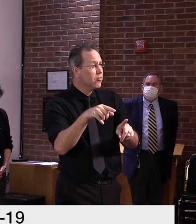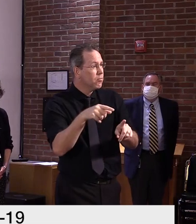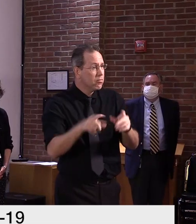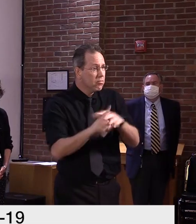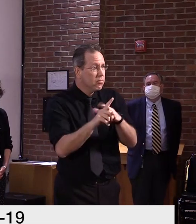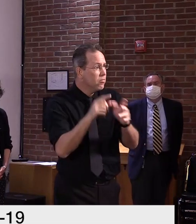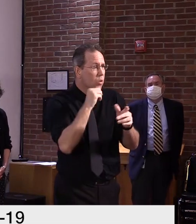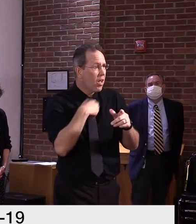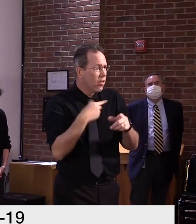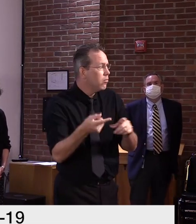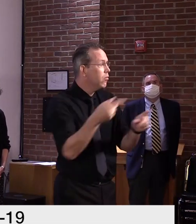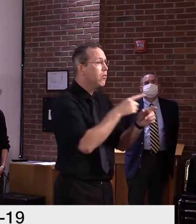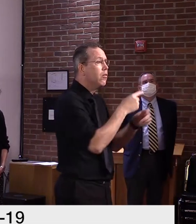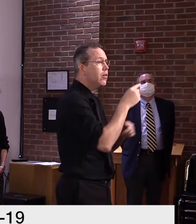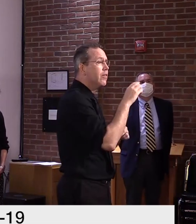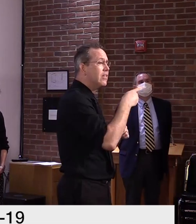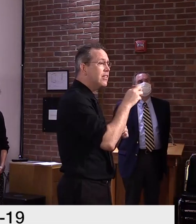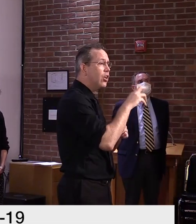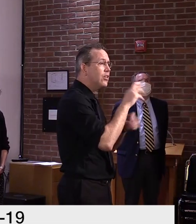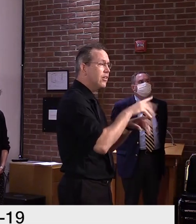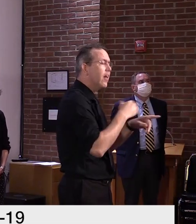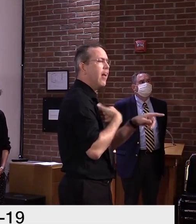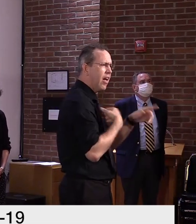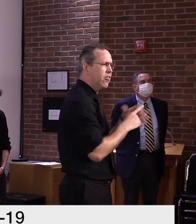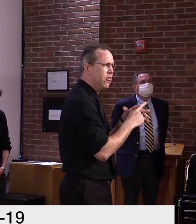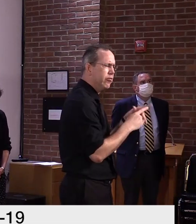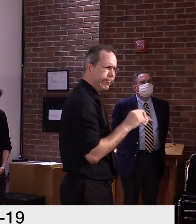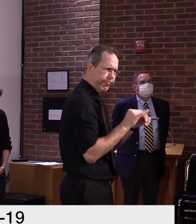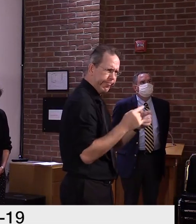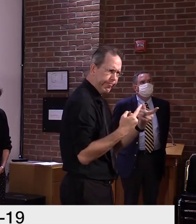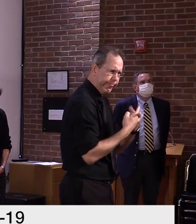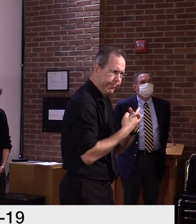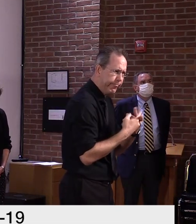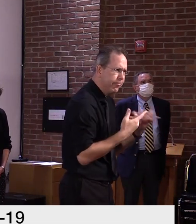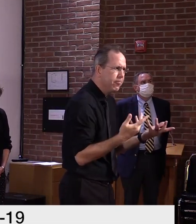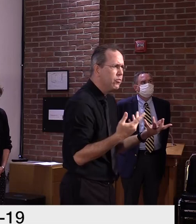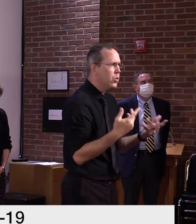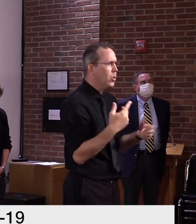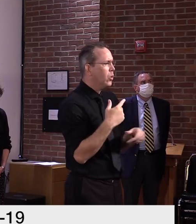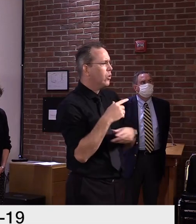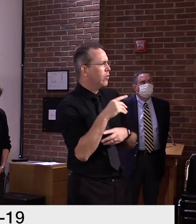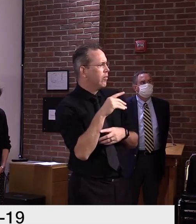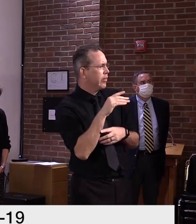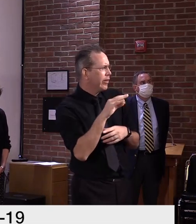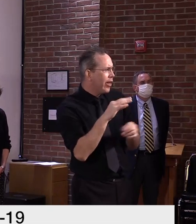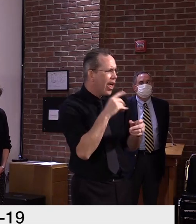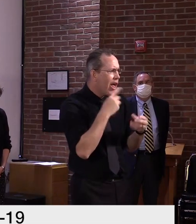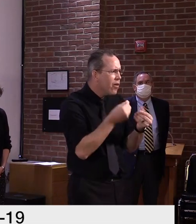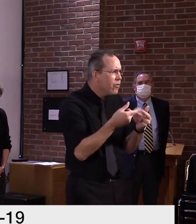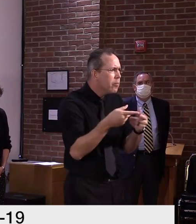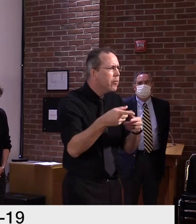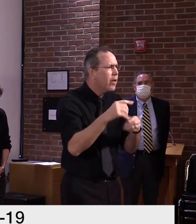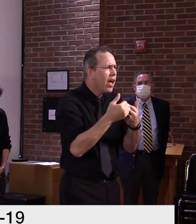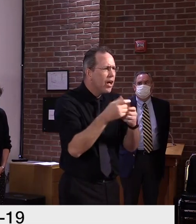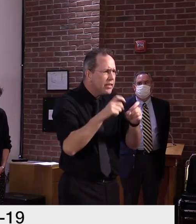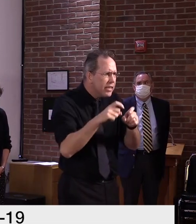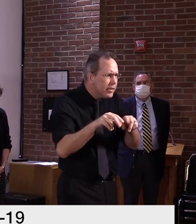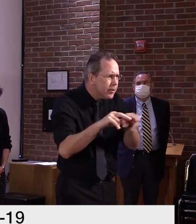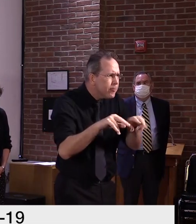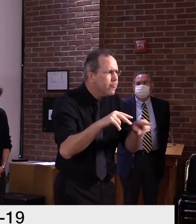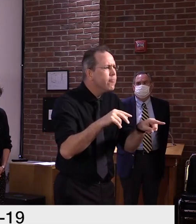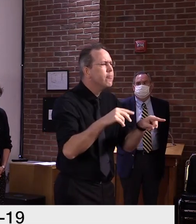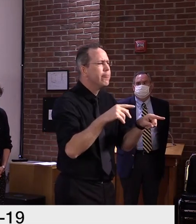complete, it appears that many of the positive antigen results reported by Manchester Medical Center might have been false positives.